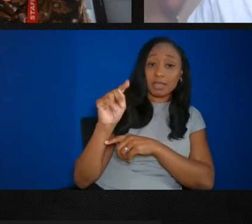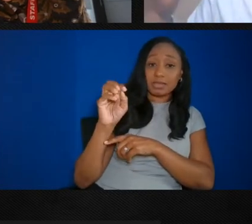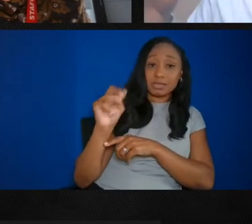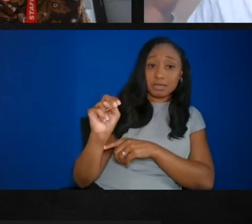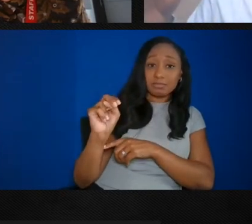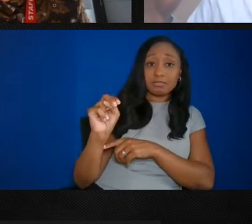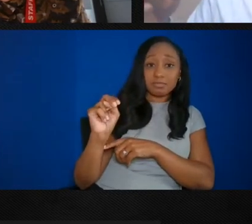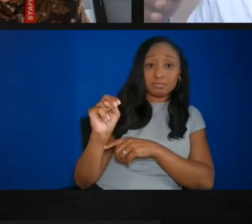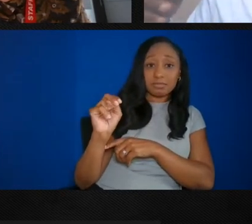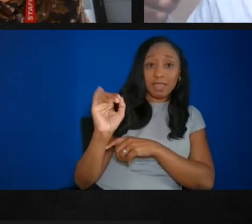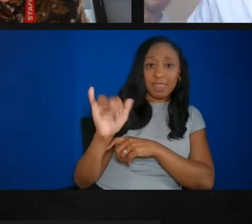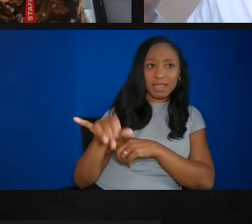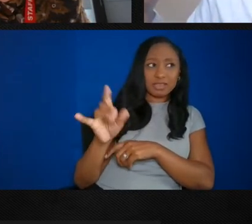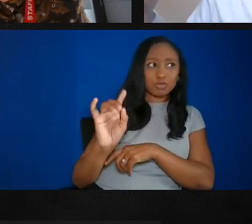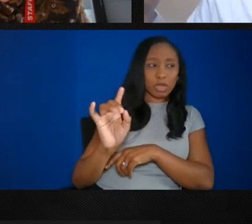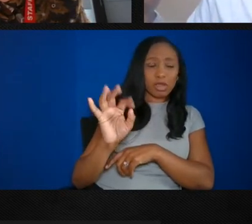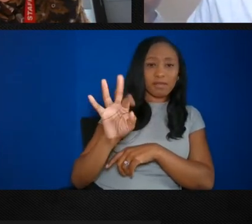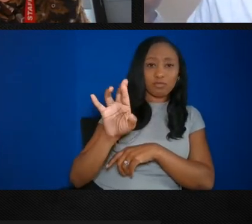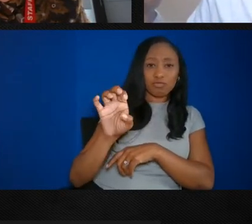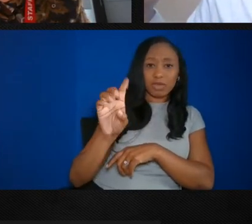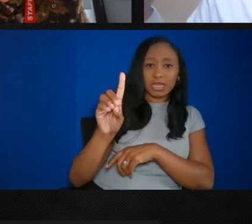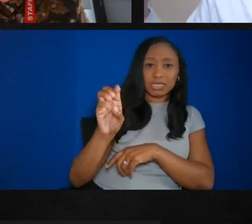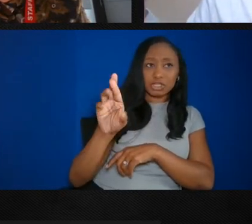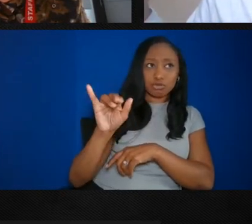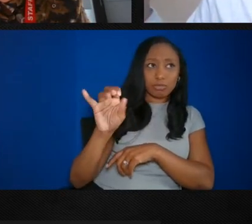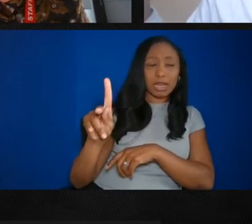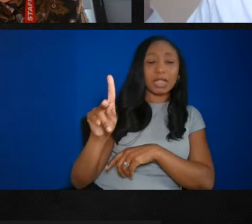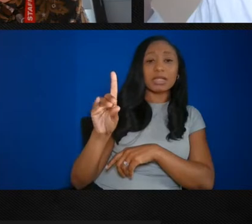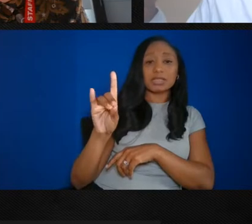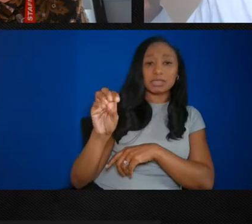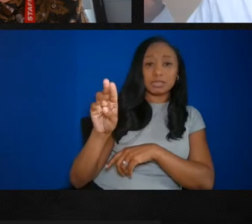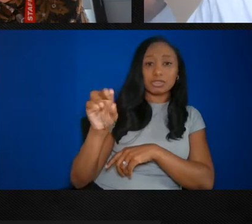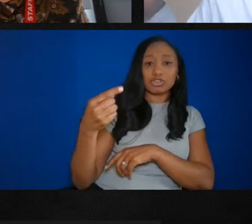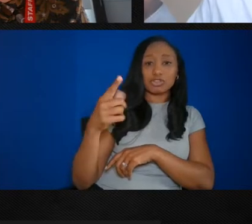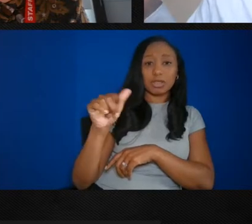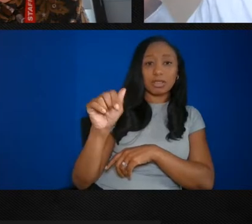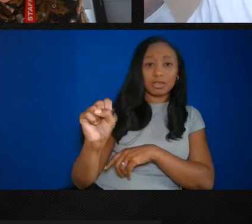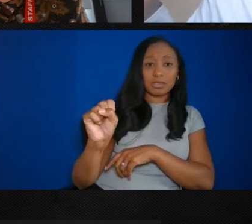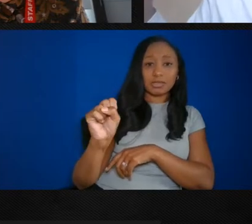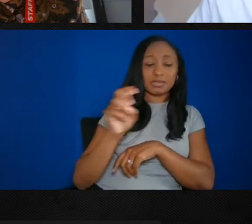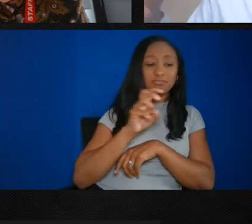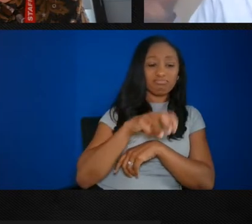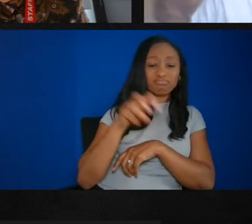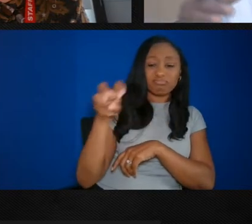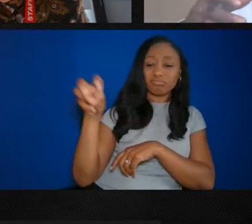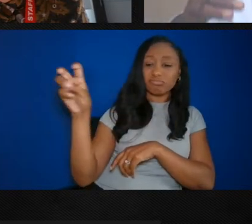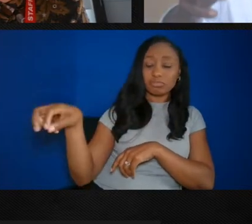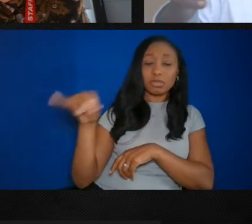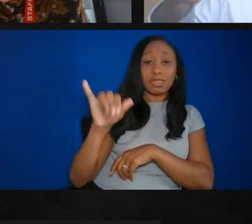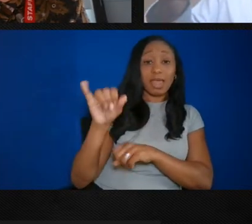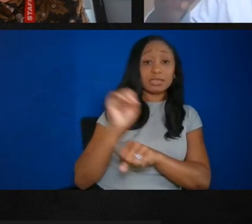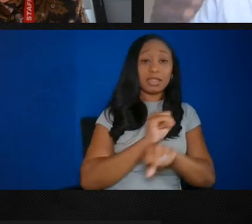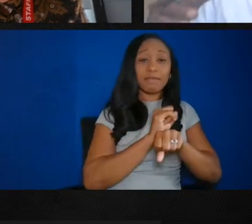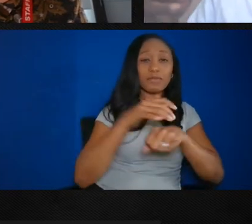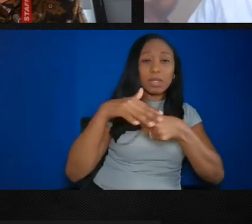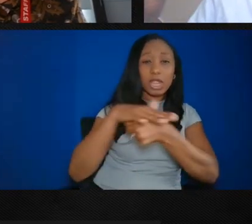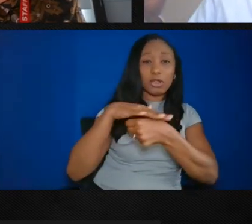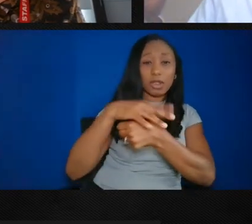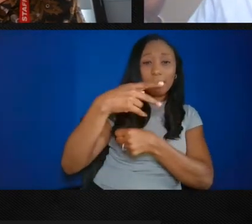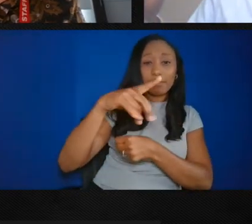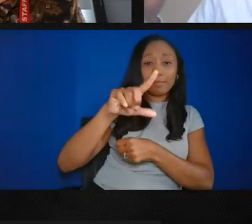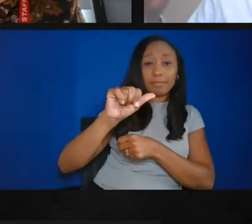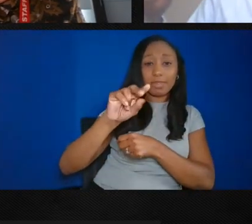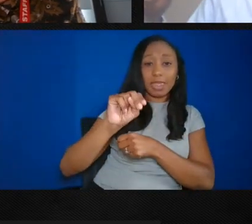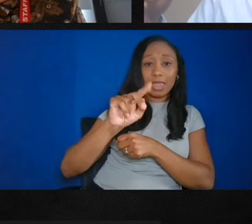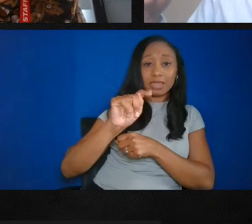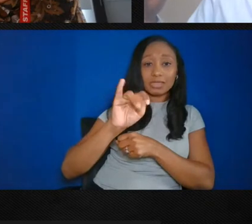that's where Frederick Douglass when he escaped from the Maryland Eastern Shore, Talbot County, a wild plantation. They came to Fells